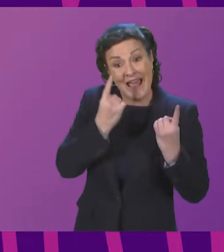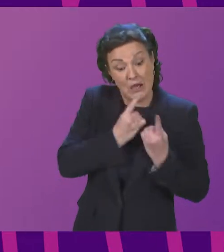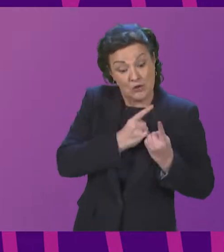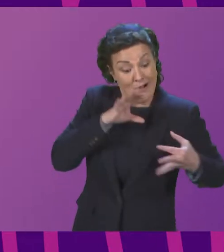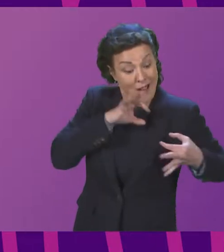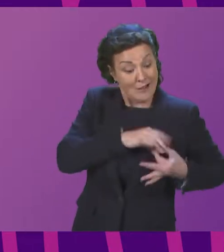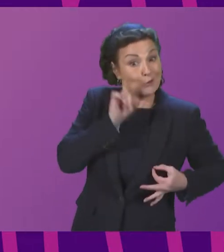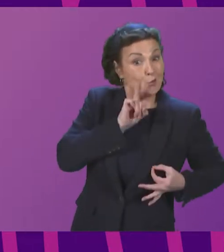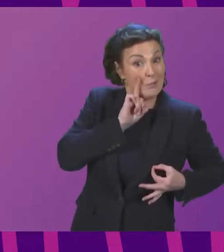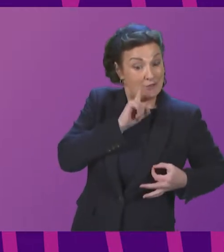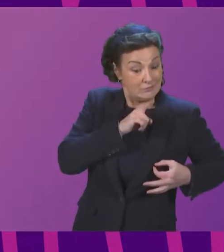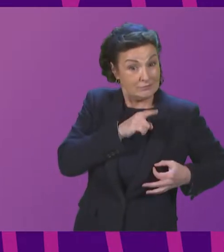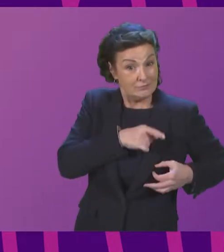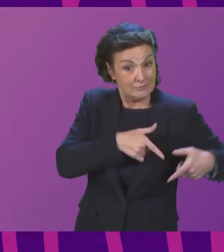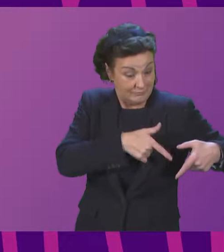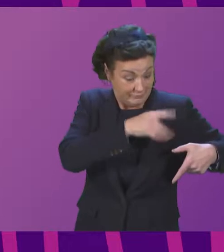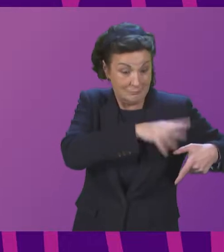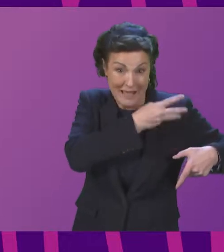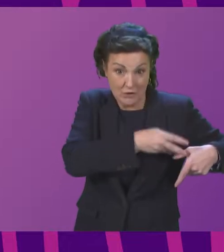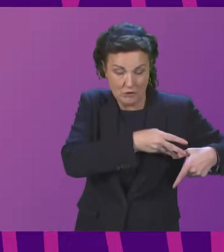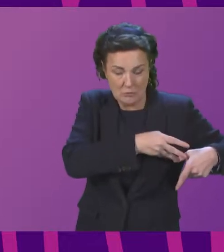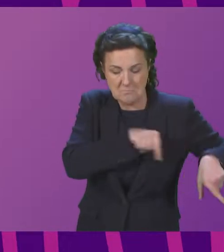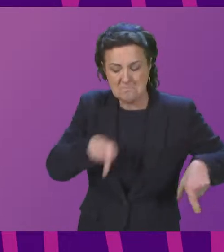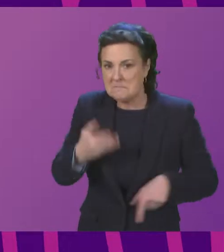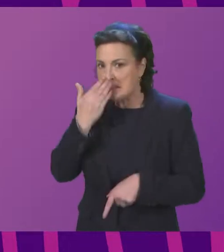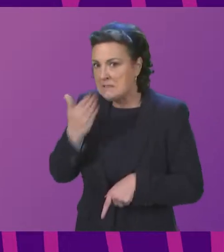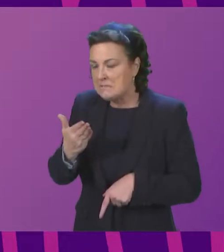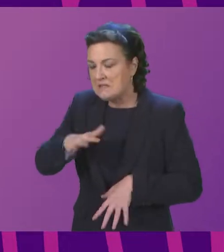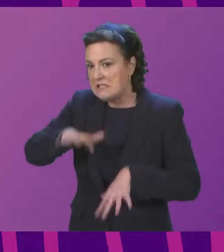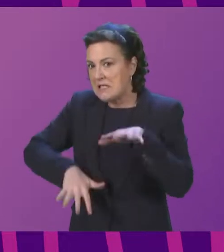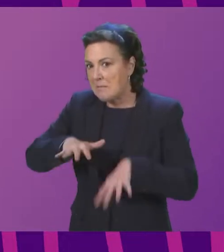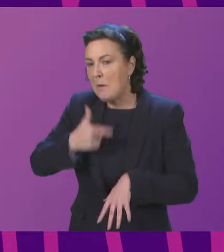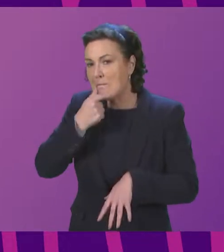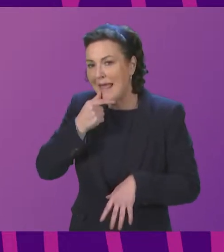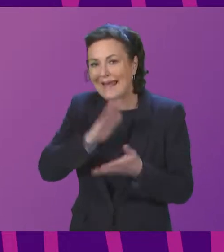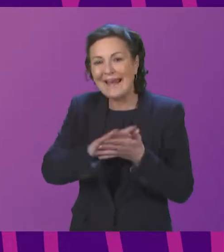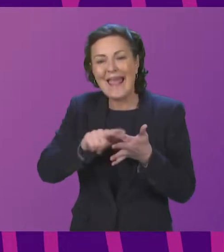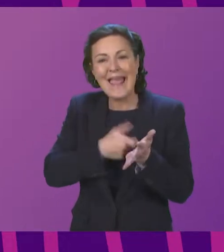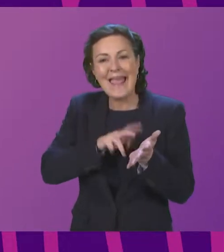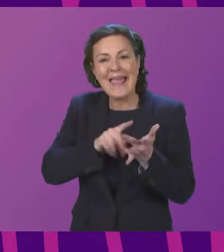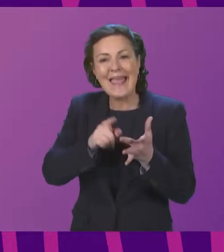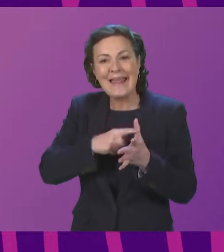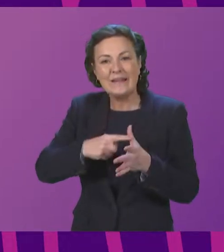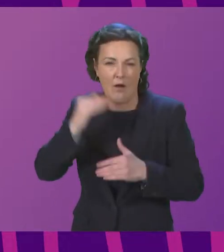i know when we heard from the minister last time they talked about they were working on informed consent procedures